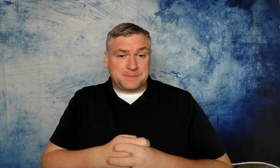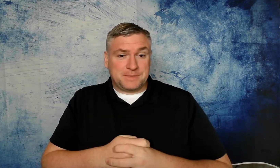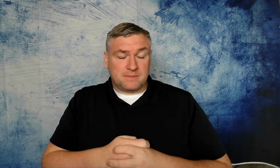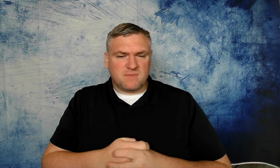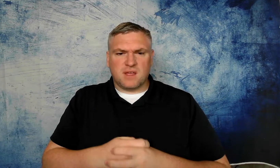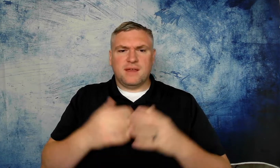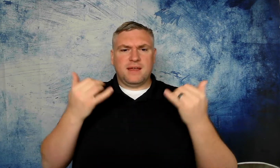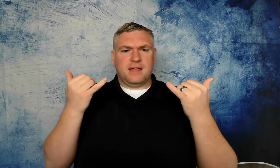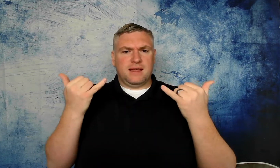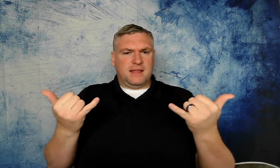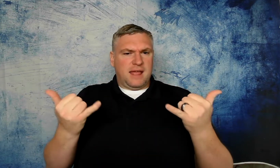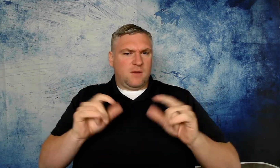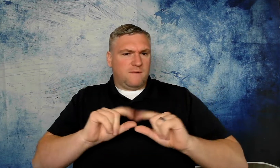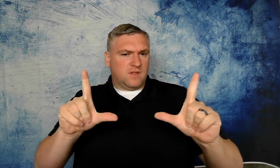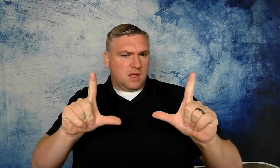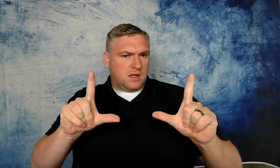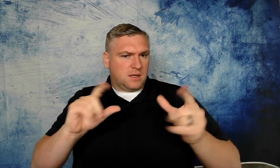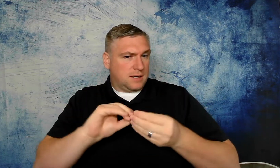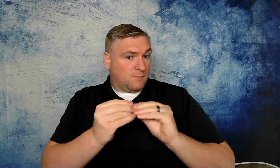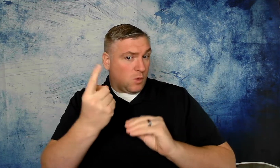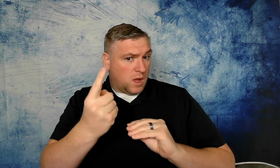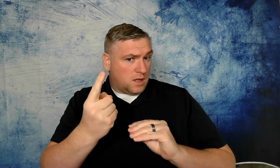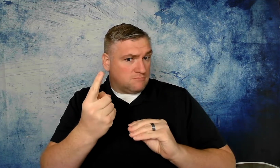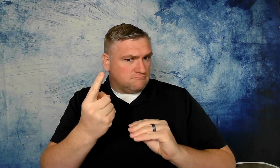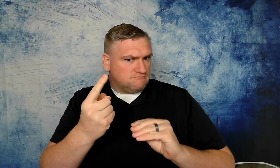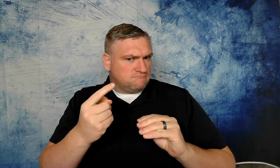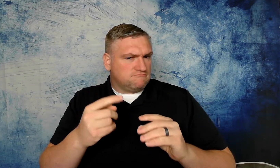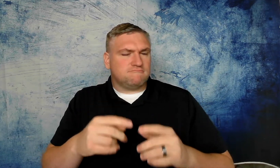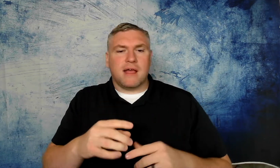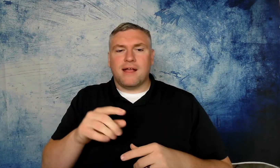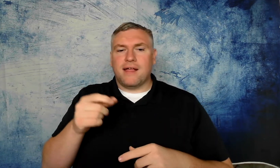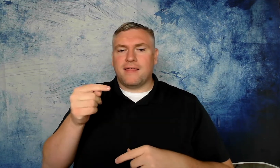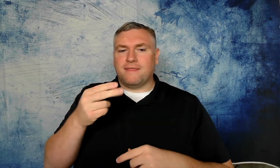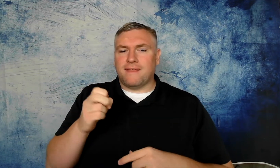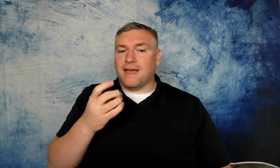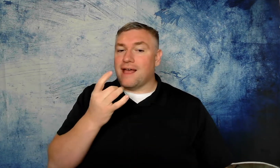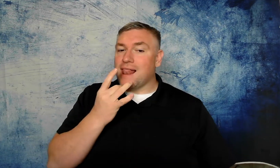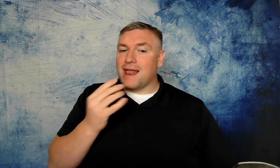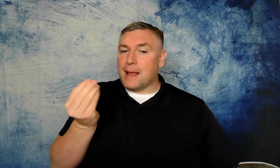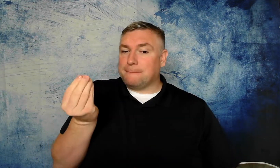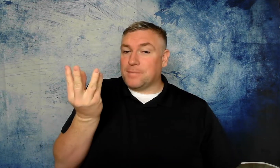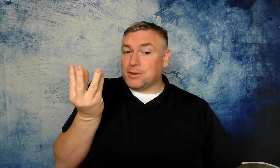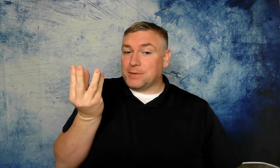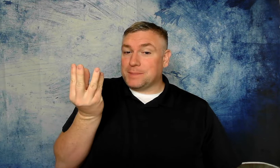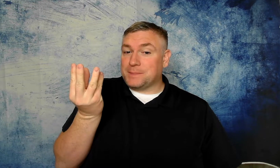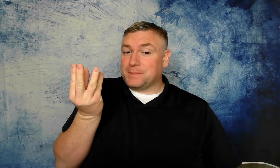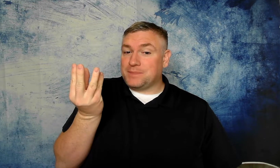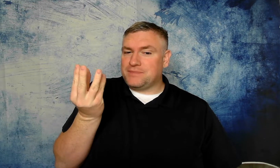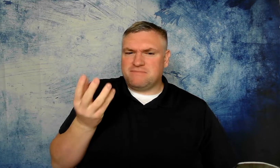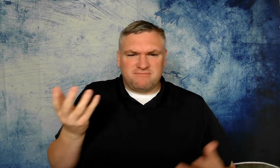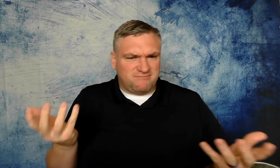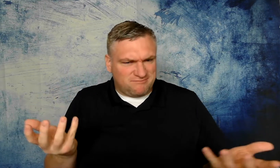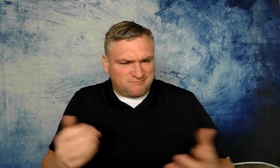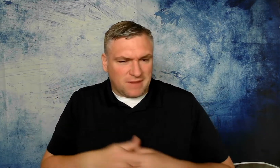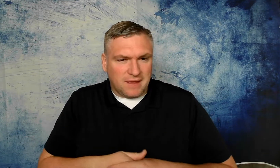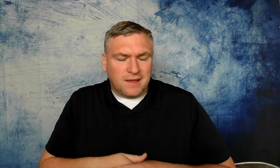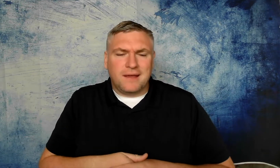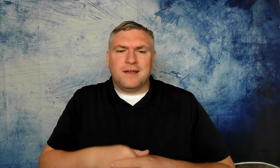USD now this is vlog number one the light bulb so